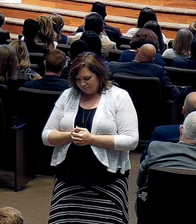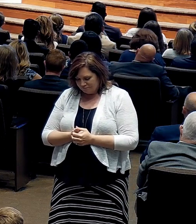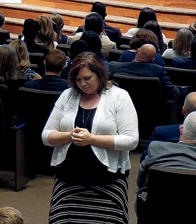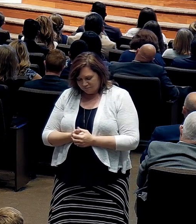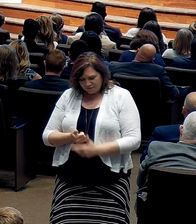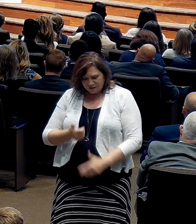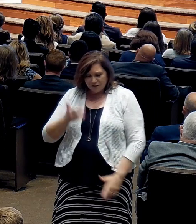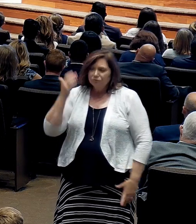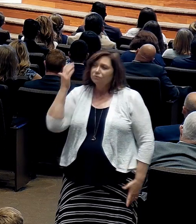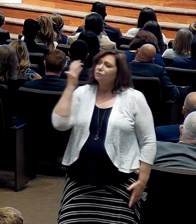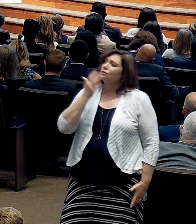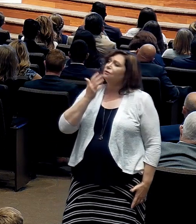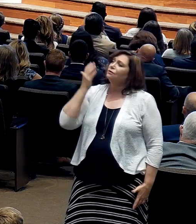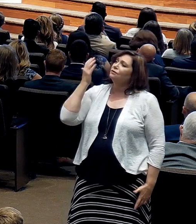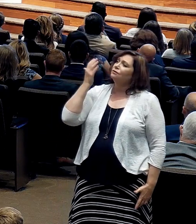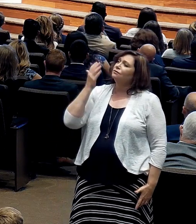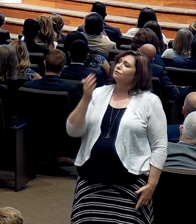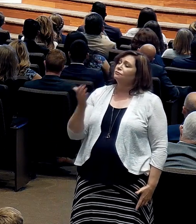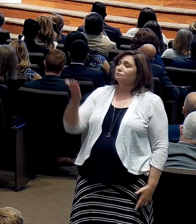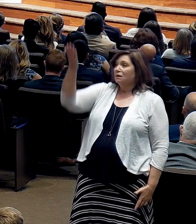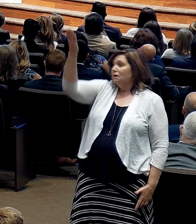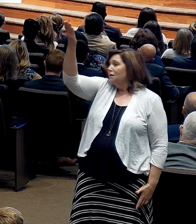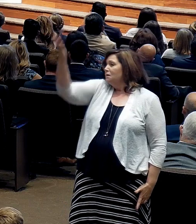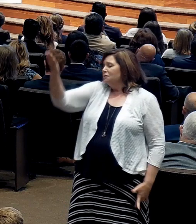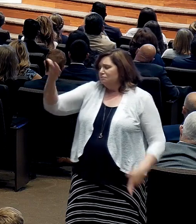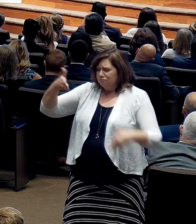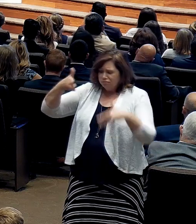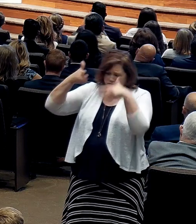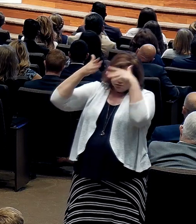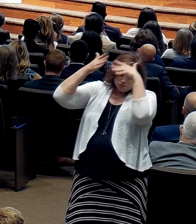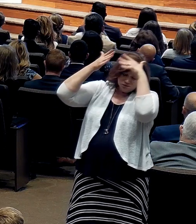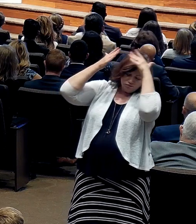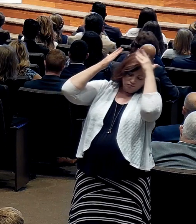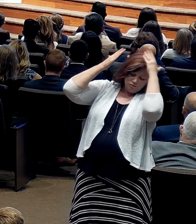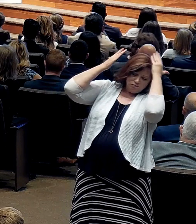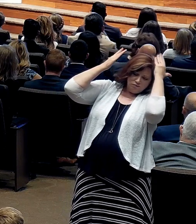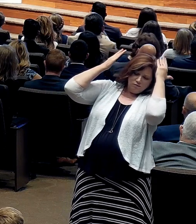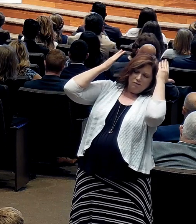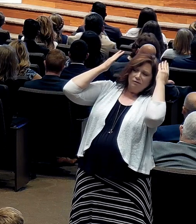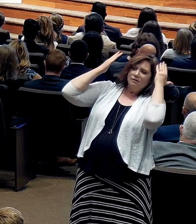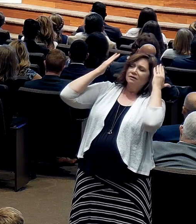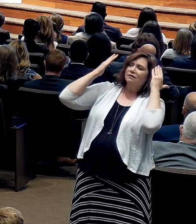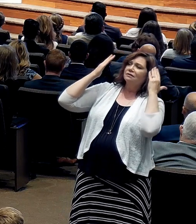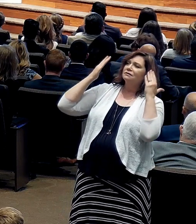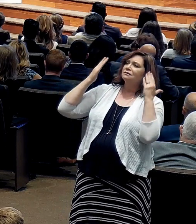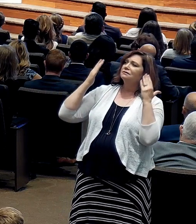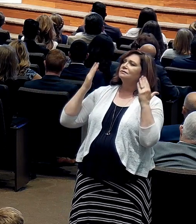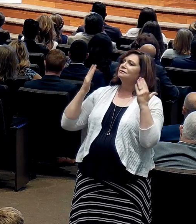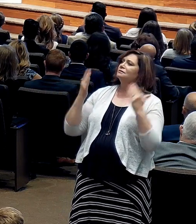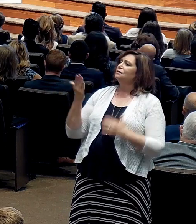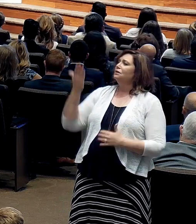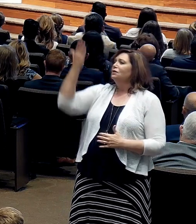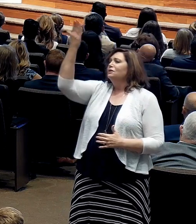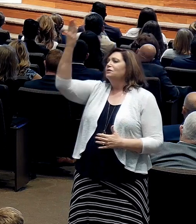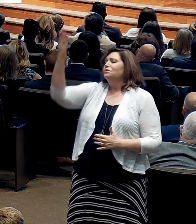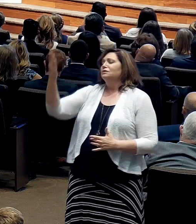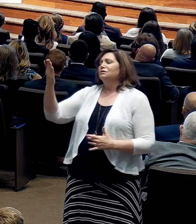Overwhelmed, I am overwhelmed, am are not enough